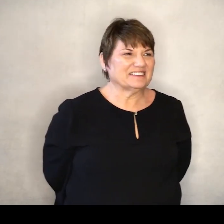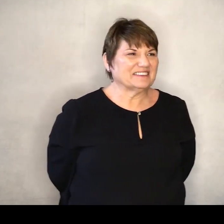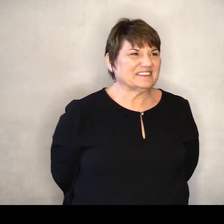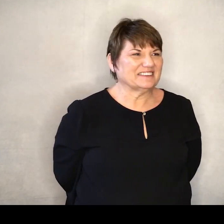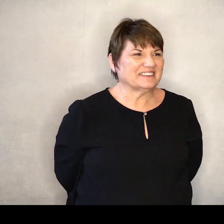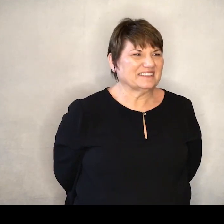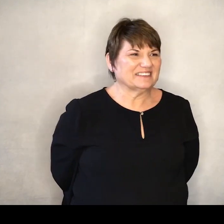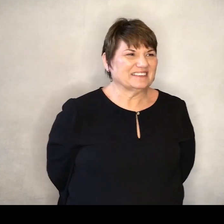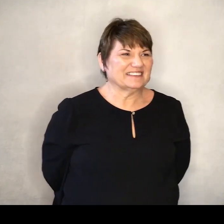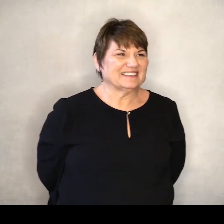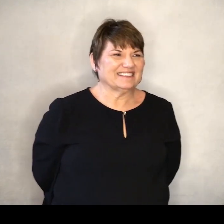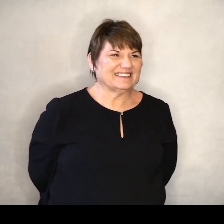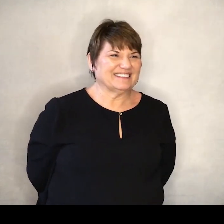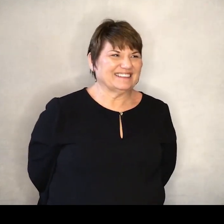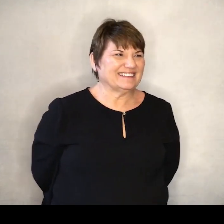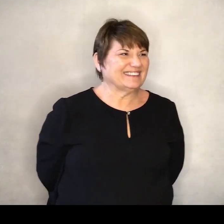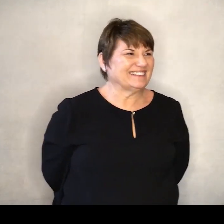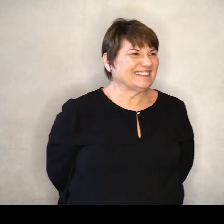Now I'm gonna give it back to you